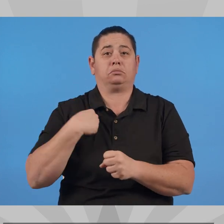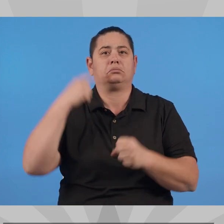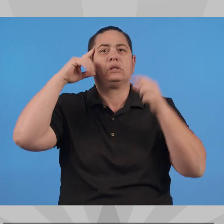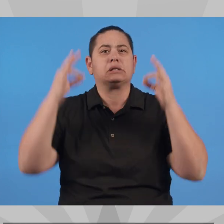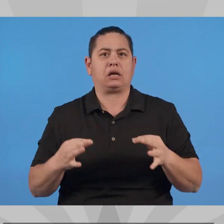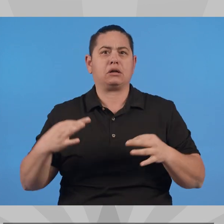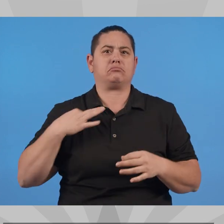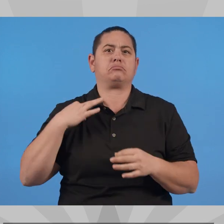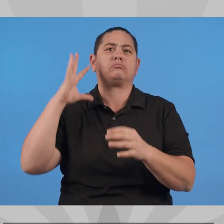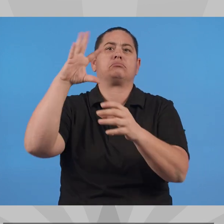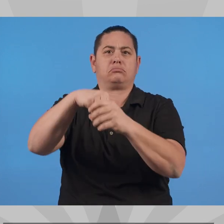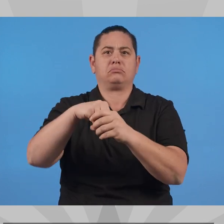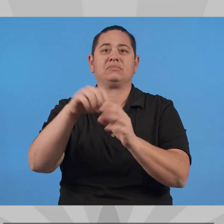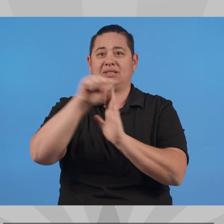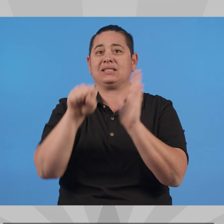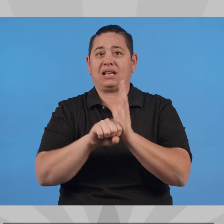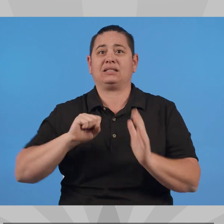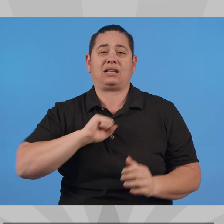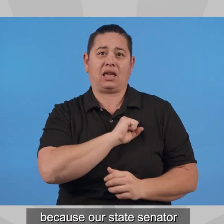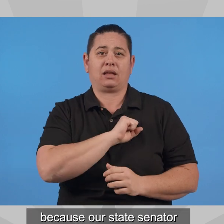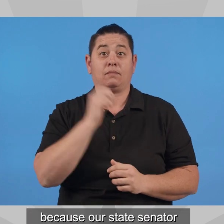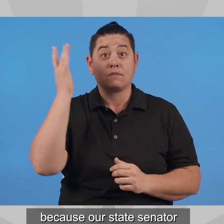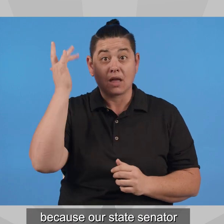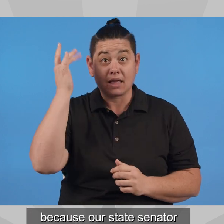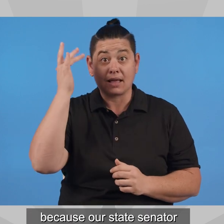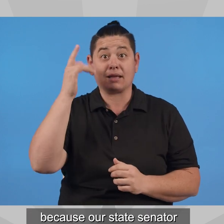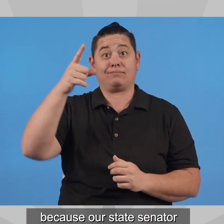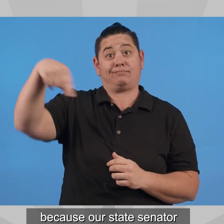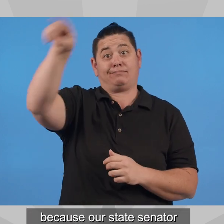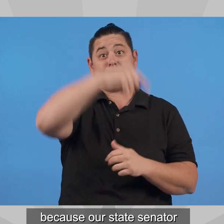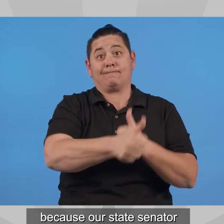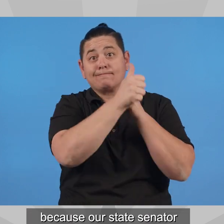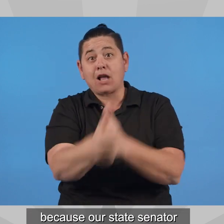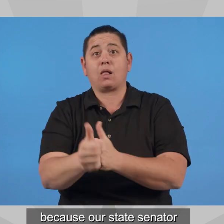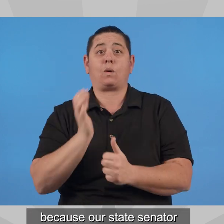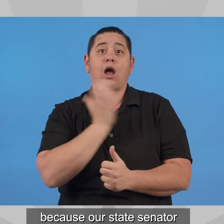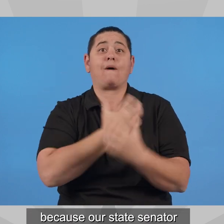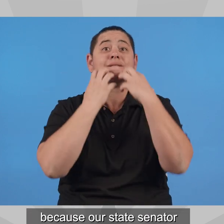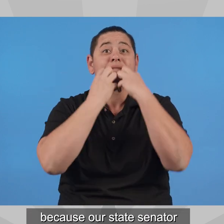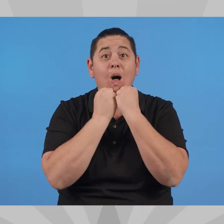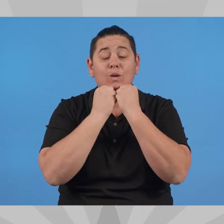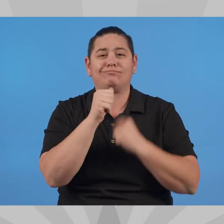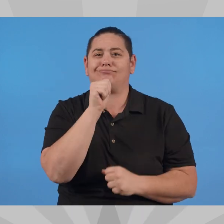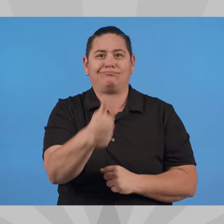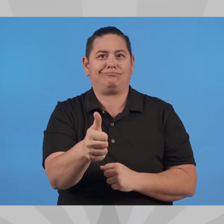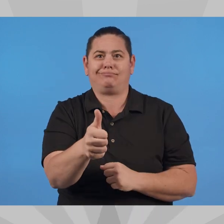Two years ago, I chose to run for office because our state senator was not upholding our values.